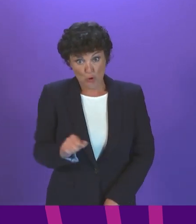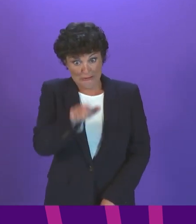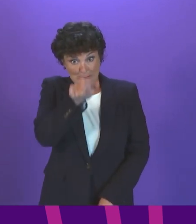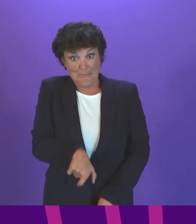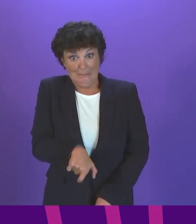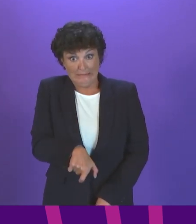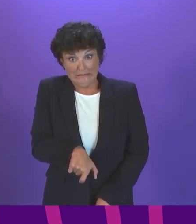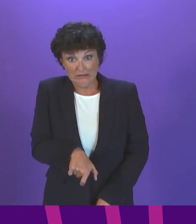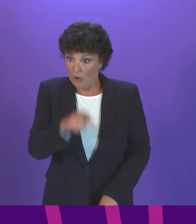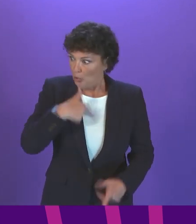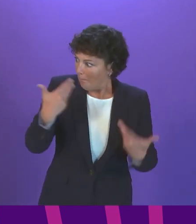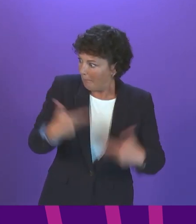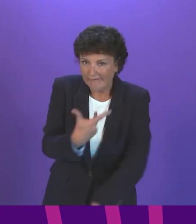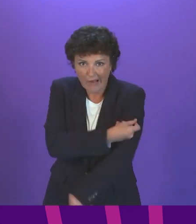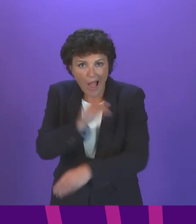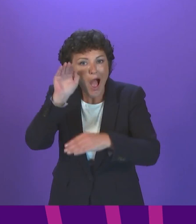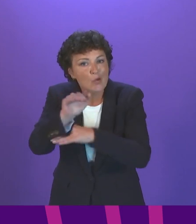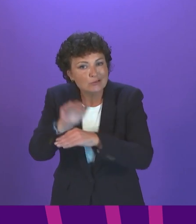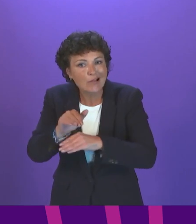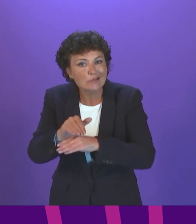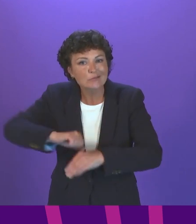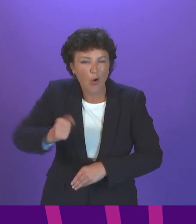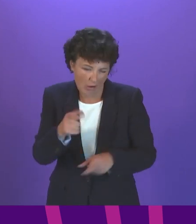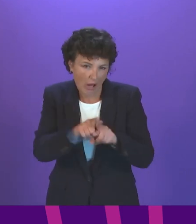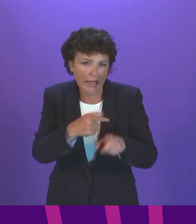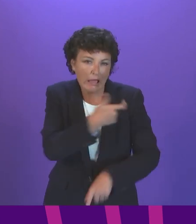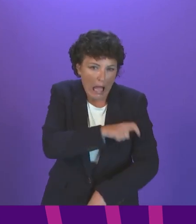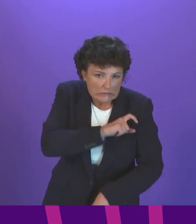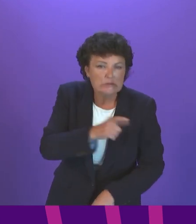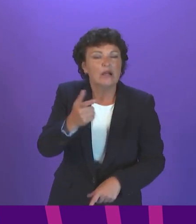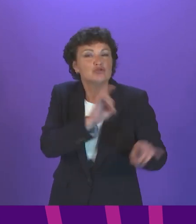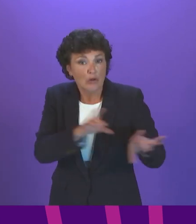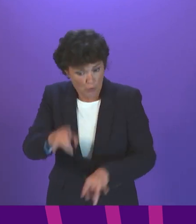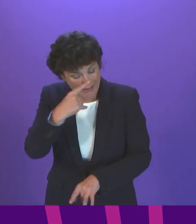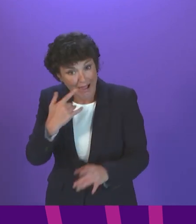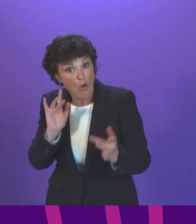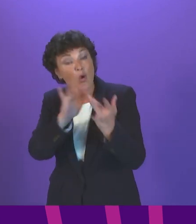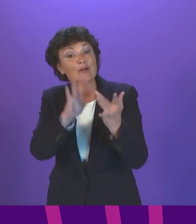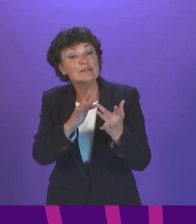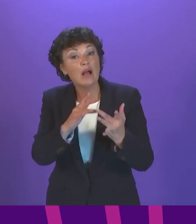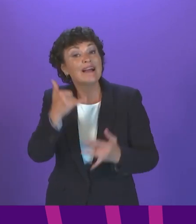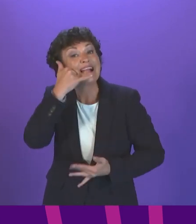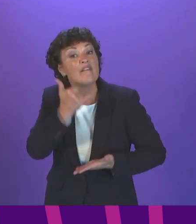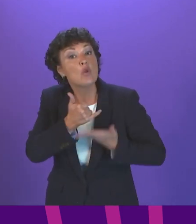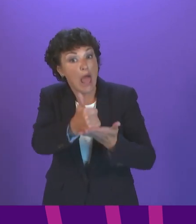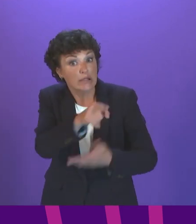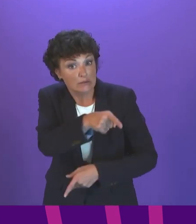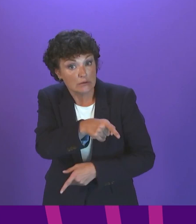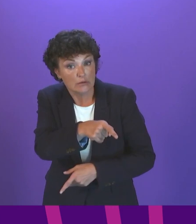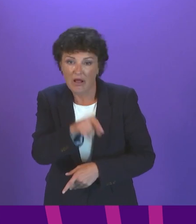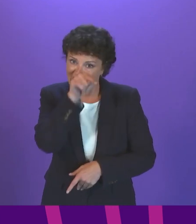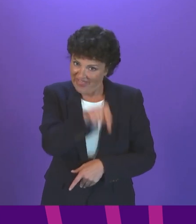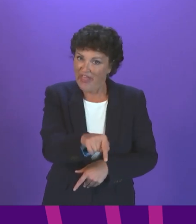or more of your vaccinations outside Scotland but within the common travel area, you should contact the helpline. And that is taken